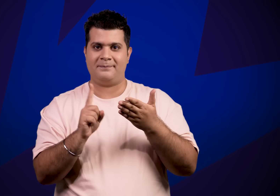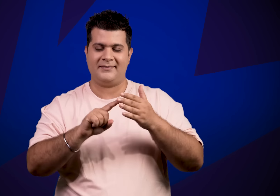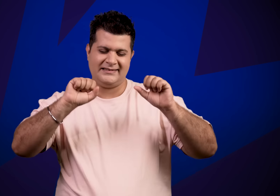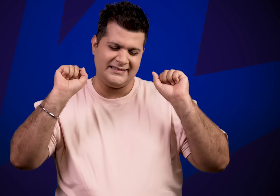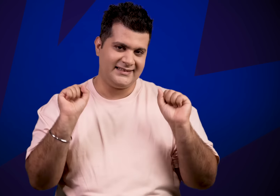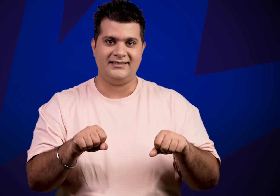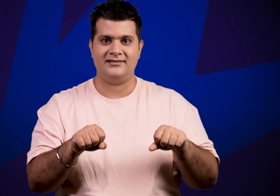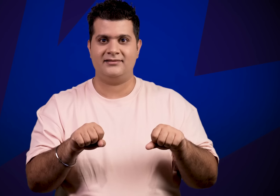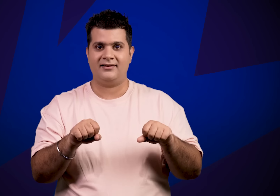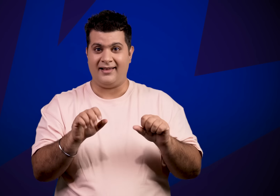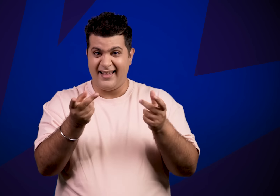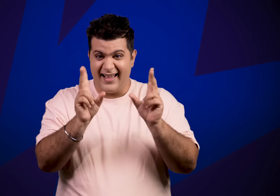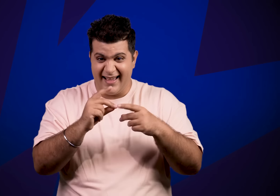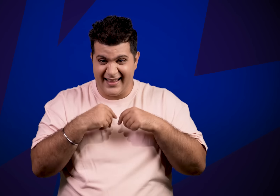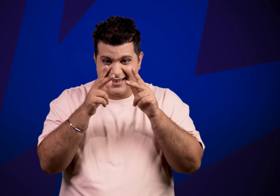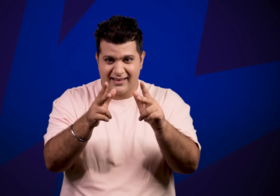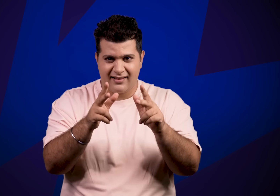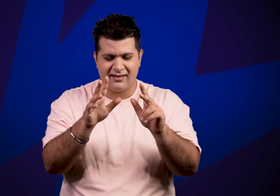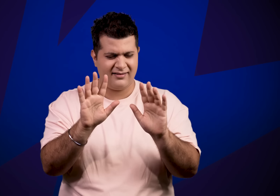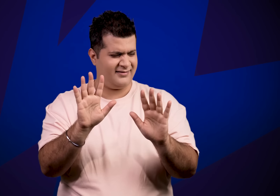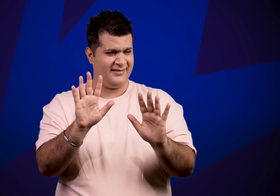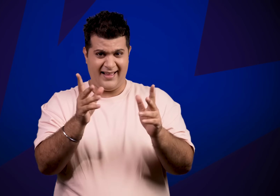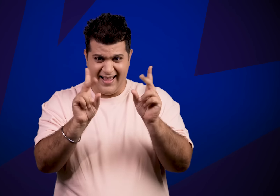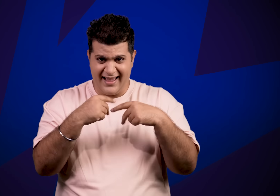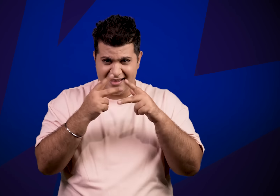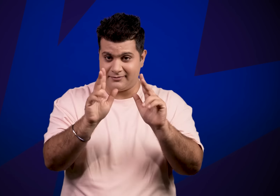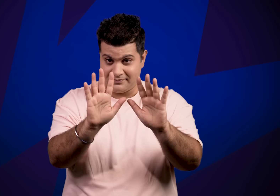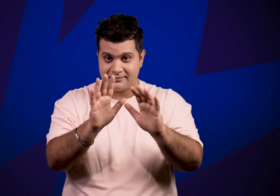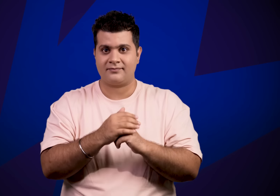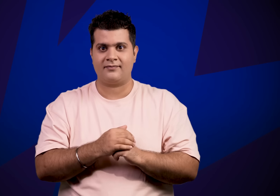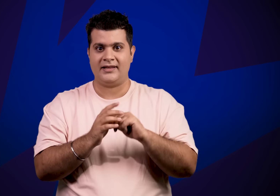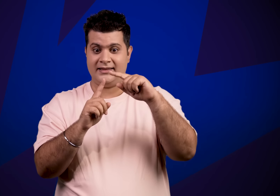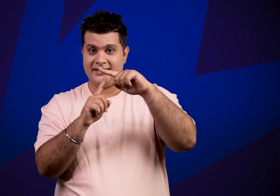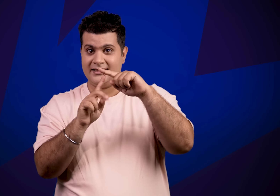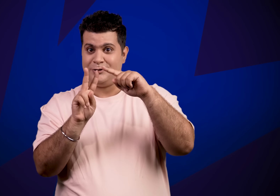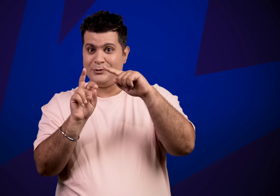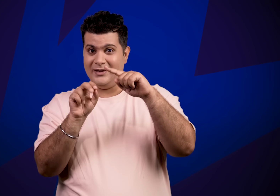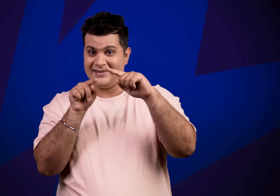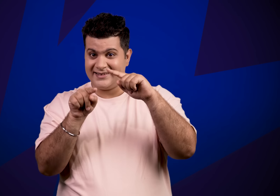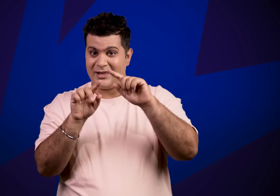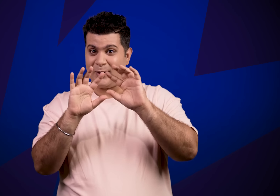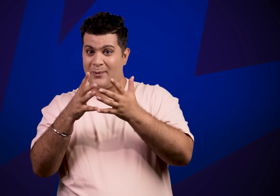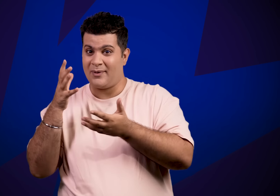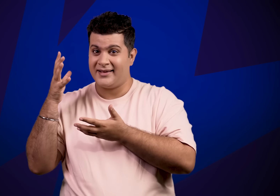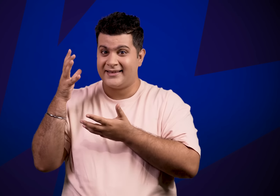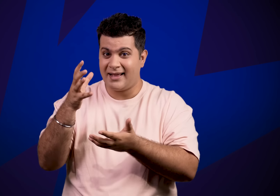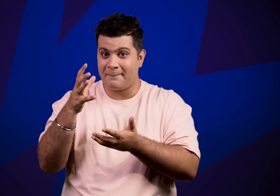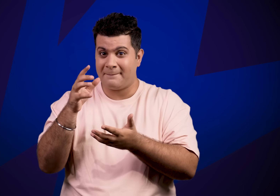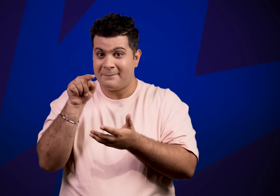confirmed that there will be ISL. Should I repeat it? Confused? Let me tell you again. The ICC Men's T20 World Cup